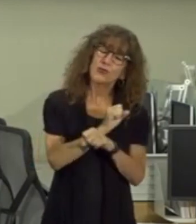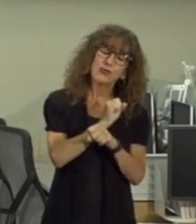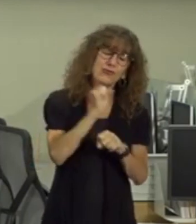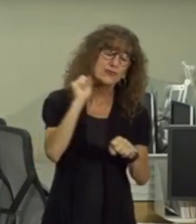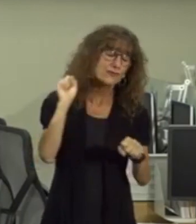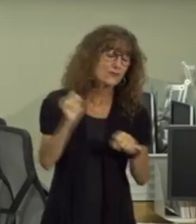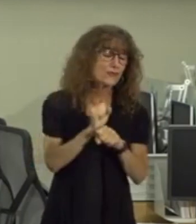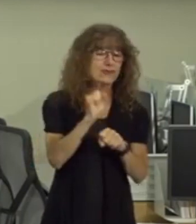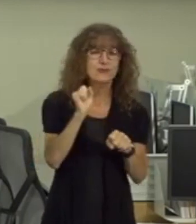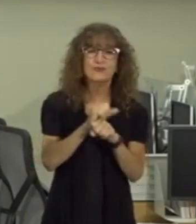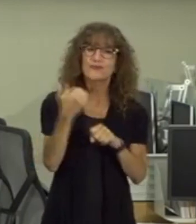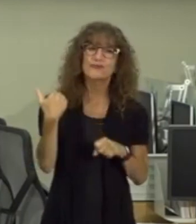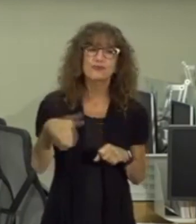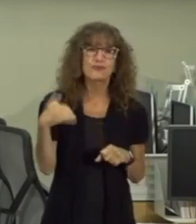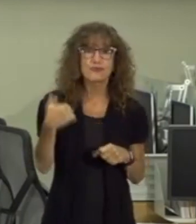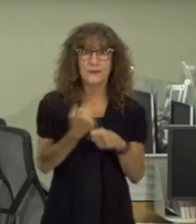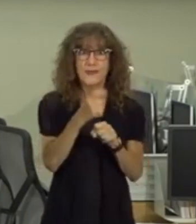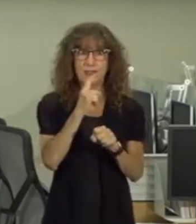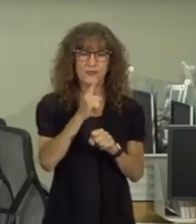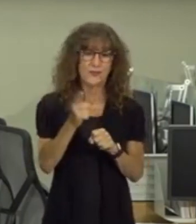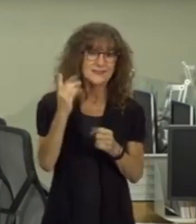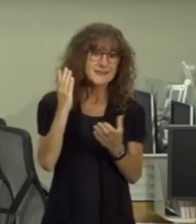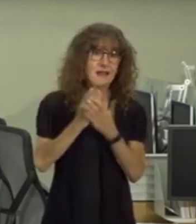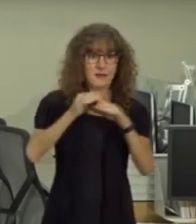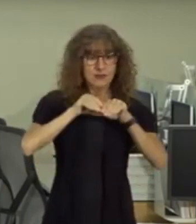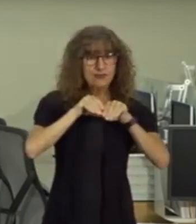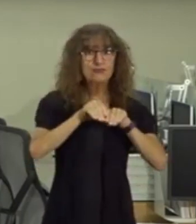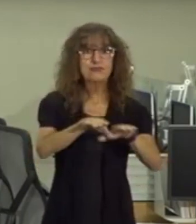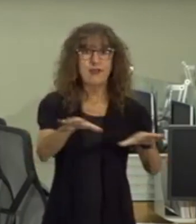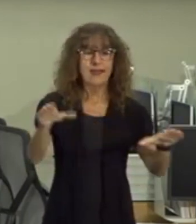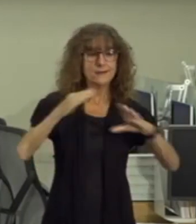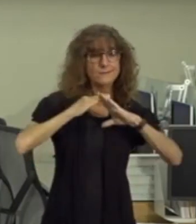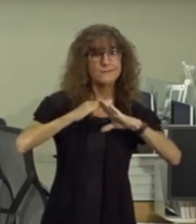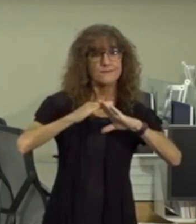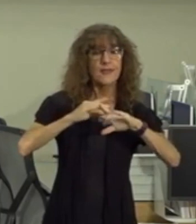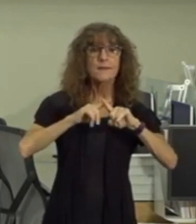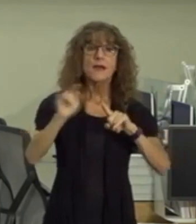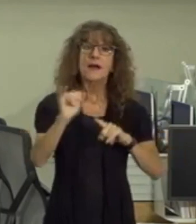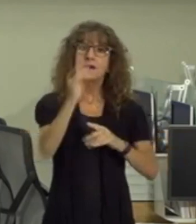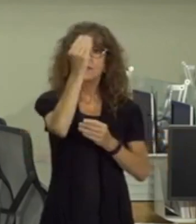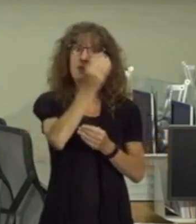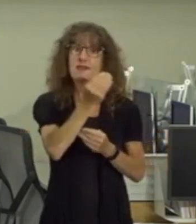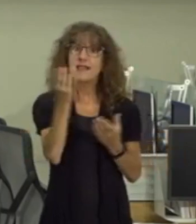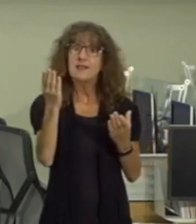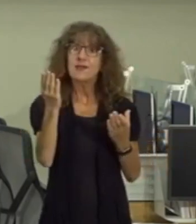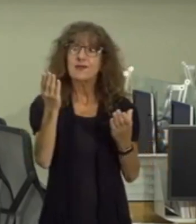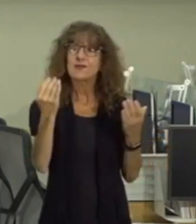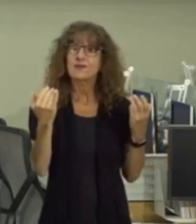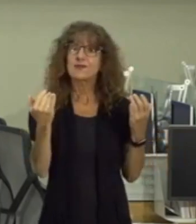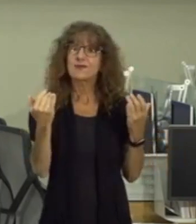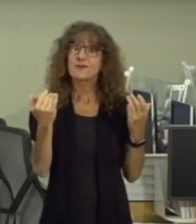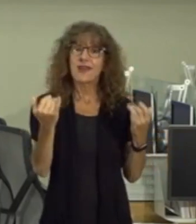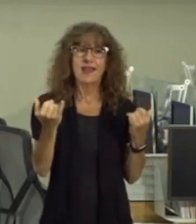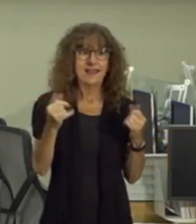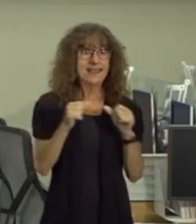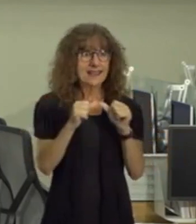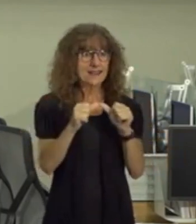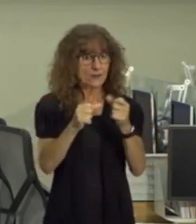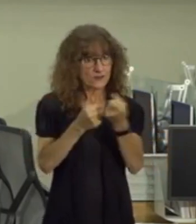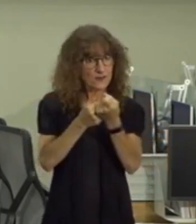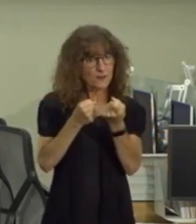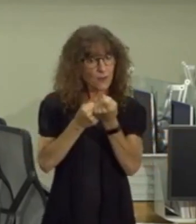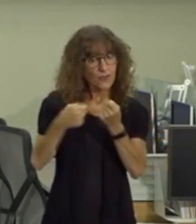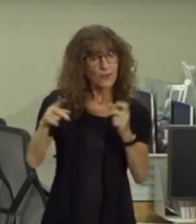as we can to make sure that we stop the spread of this virus but I should also tell you that even as we will continue to